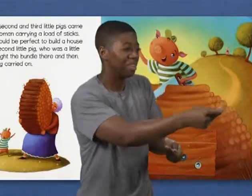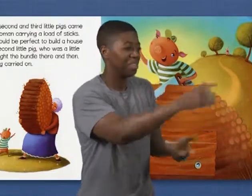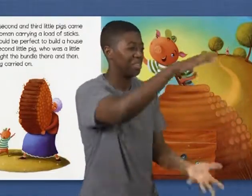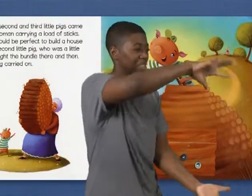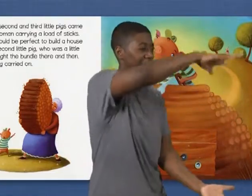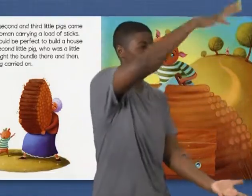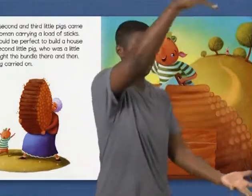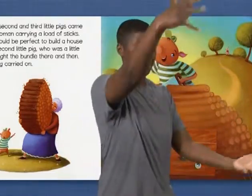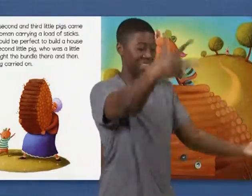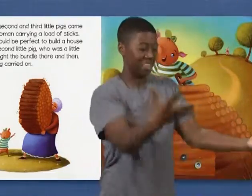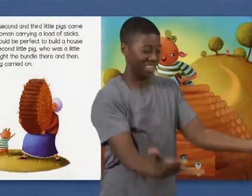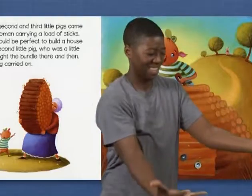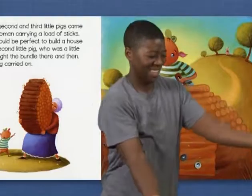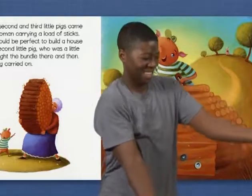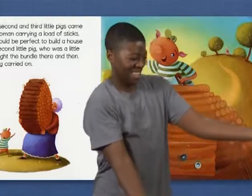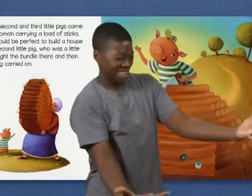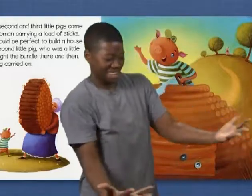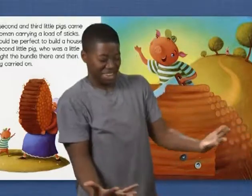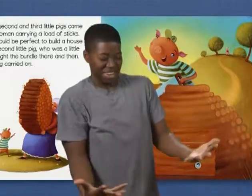He bought the bundle there and then.